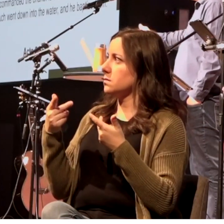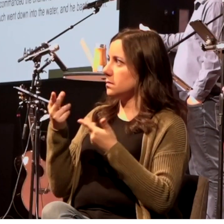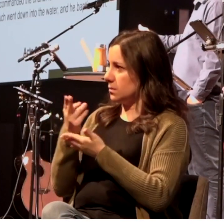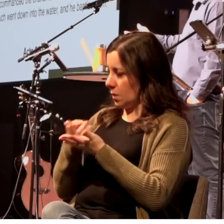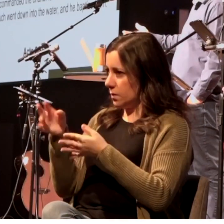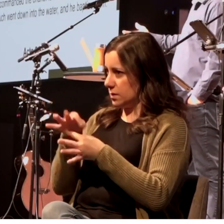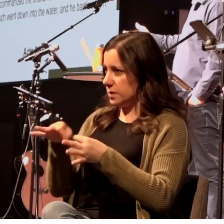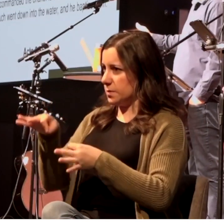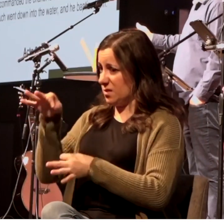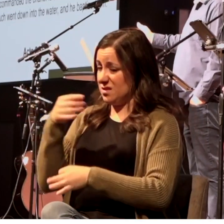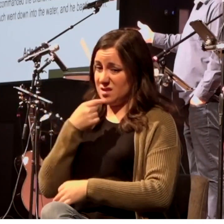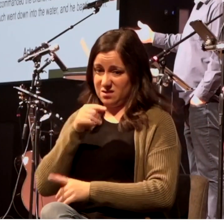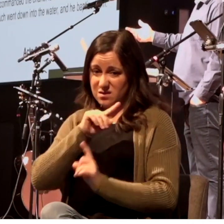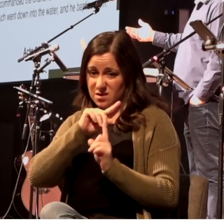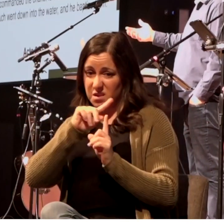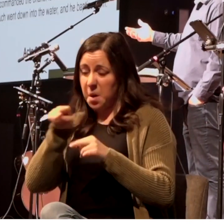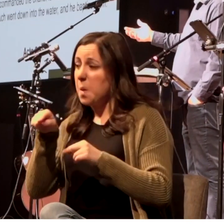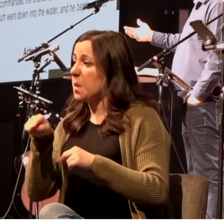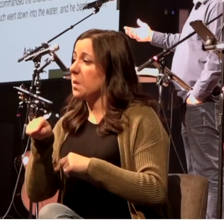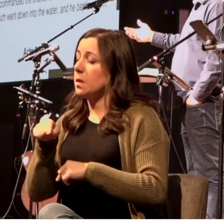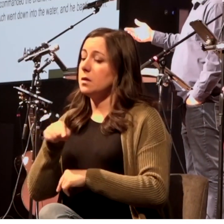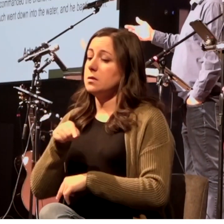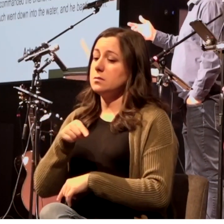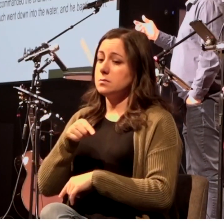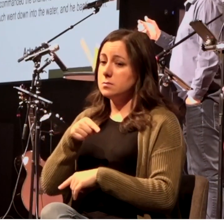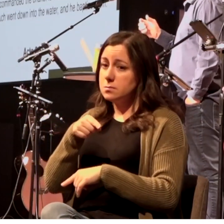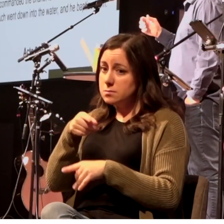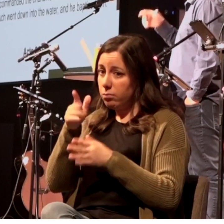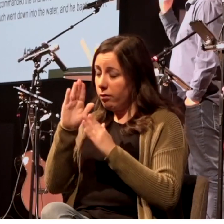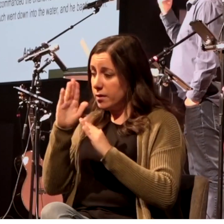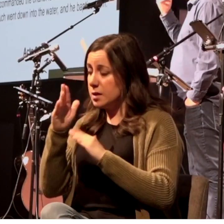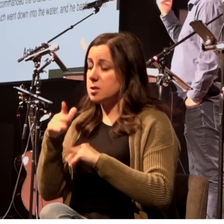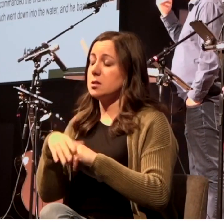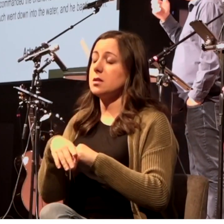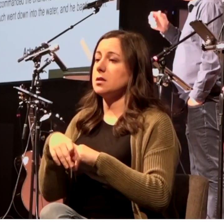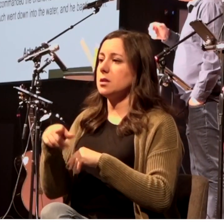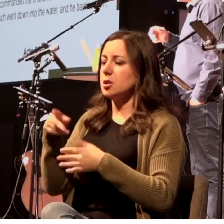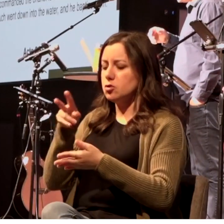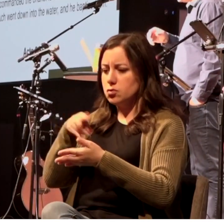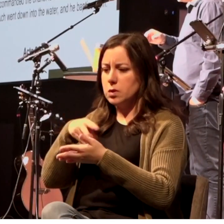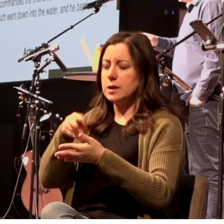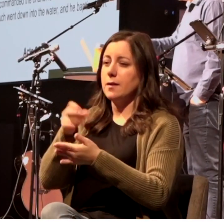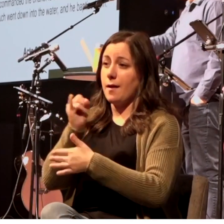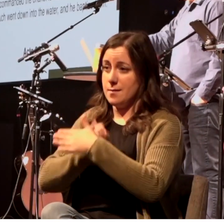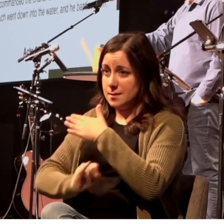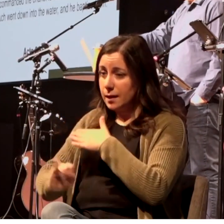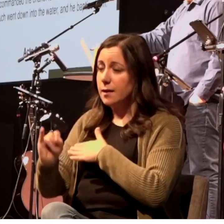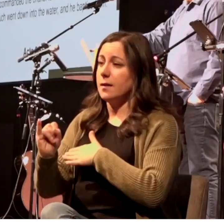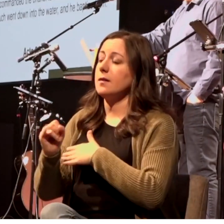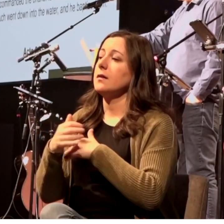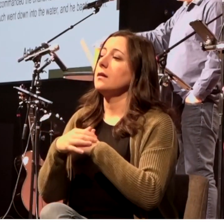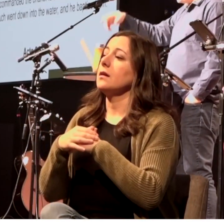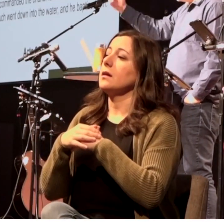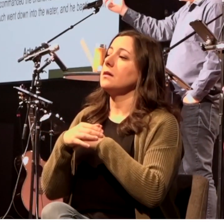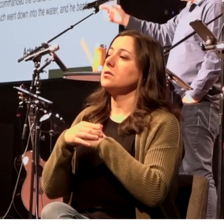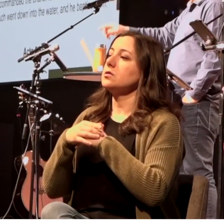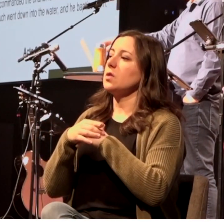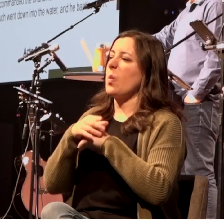run down by the chariot that guy's reading listen in and he's listening in and he's reading the words of Isaiah and so beginning at this scripture